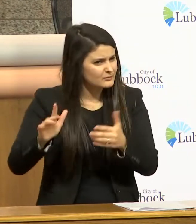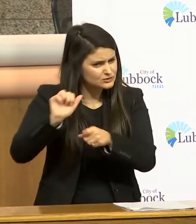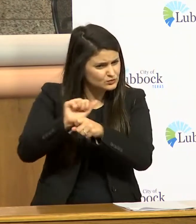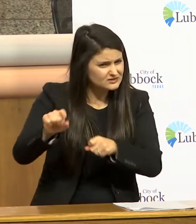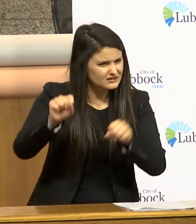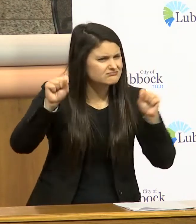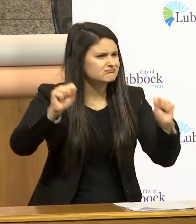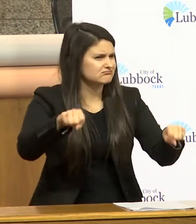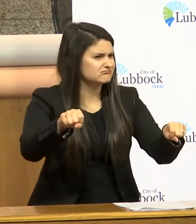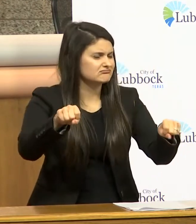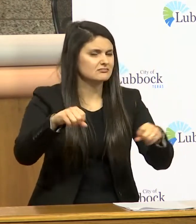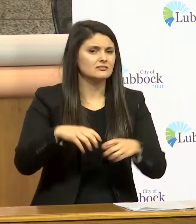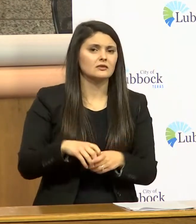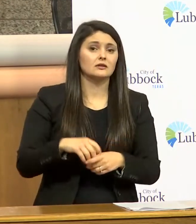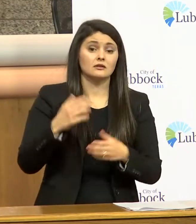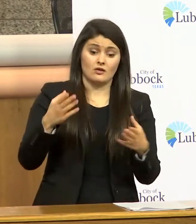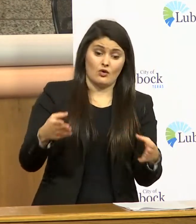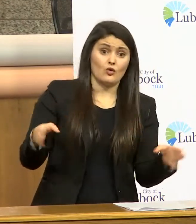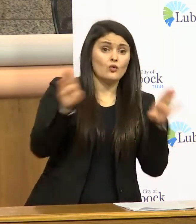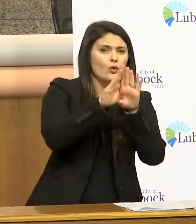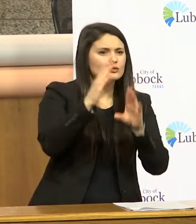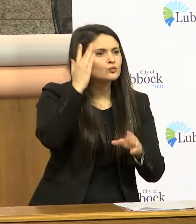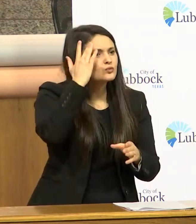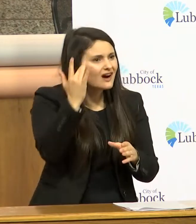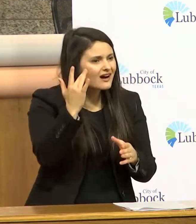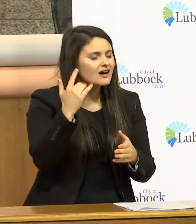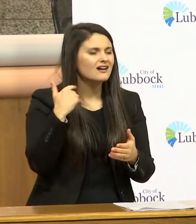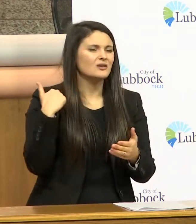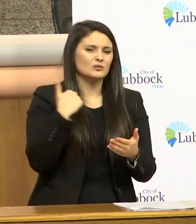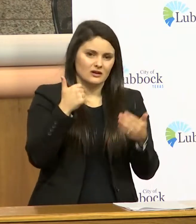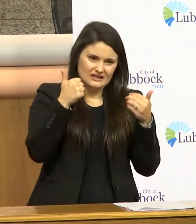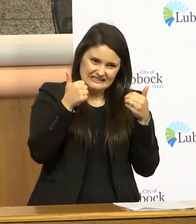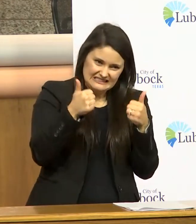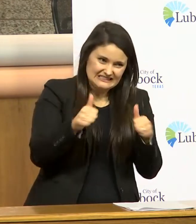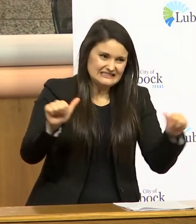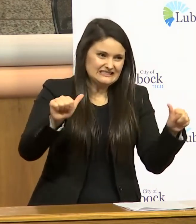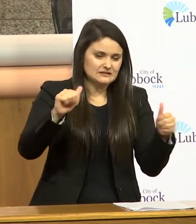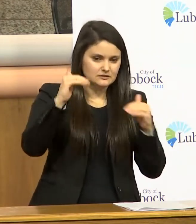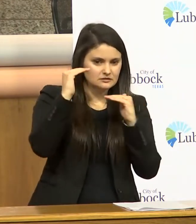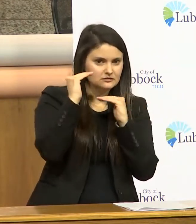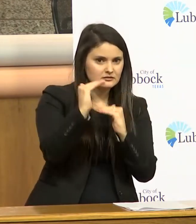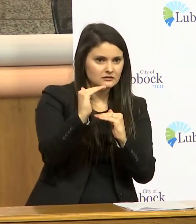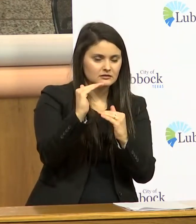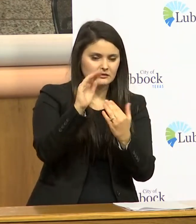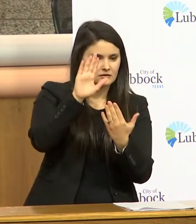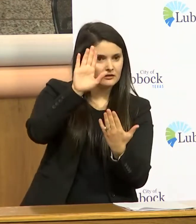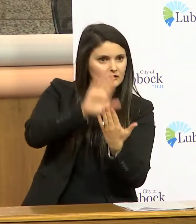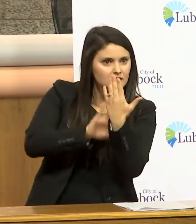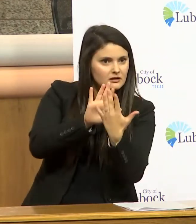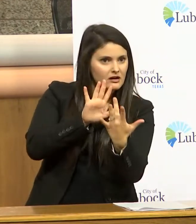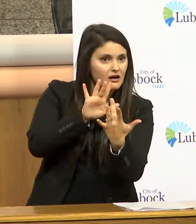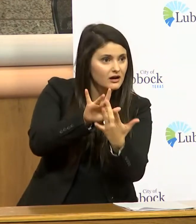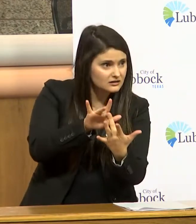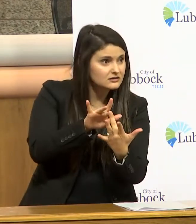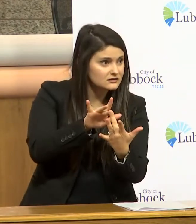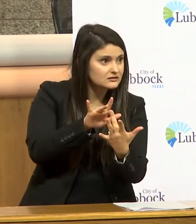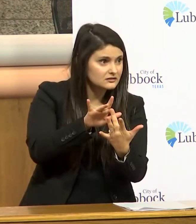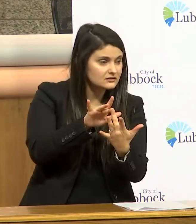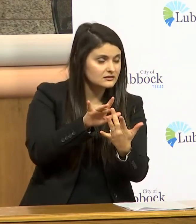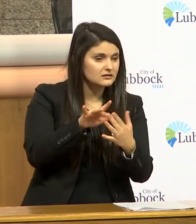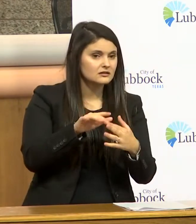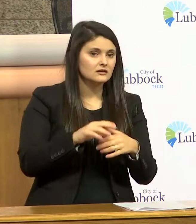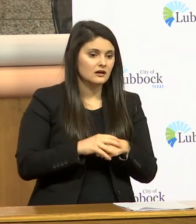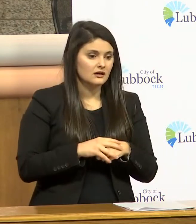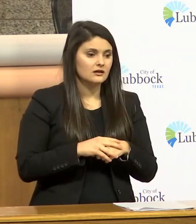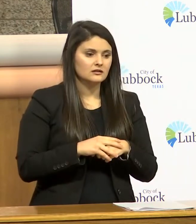but they're closed but because we are attempting to limit face-to-face contact that